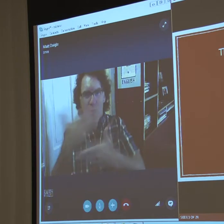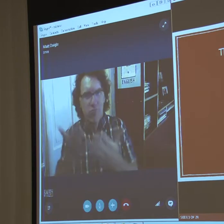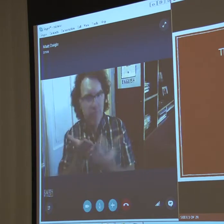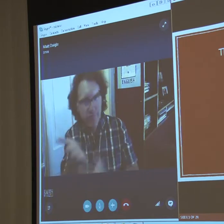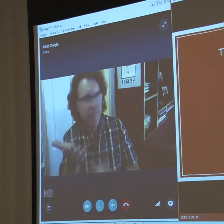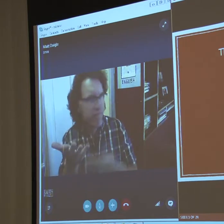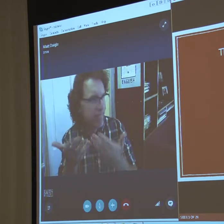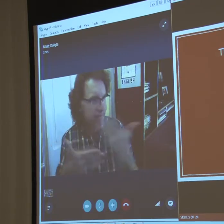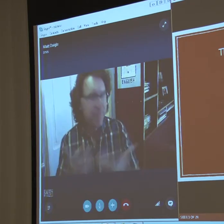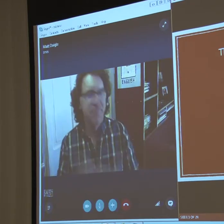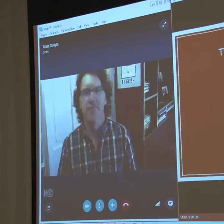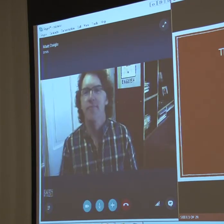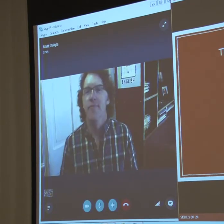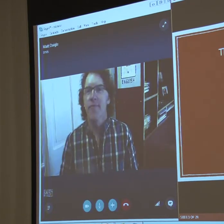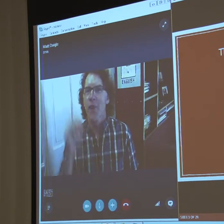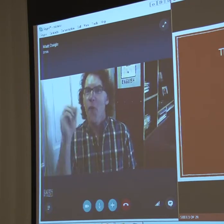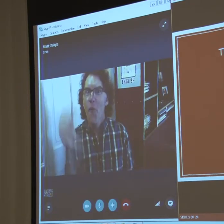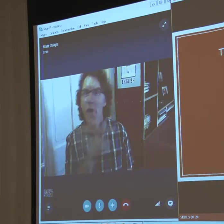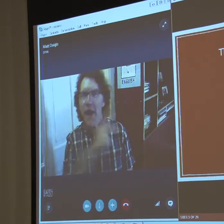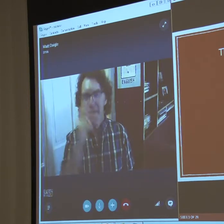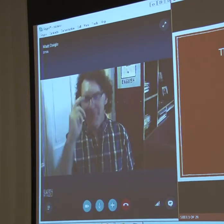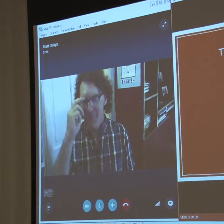definitely have fun. Okay.